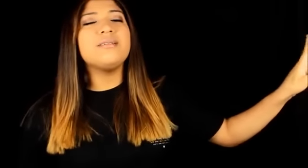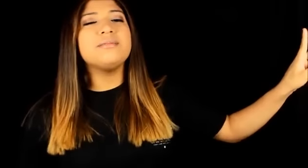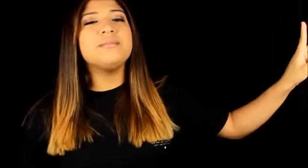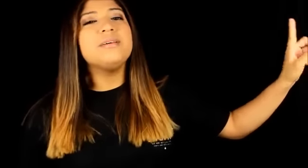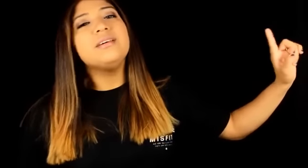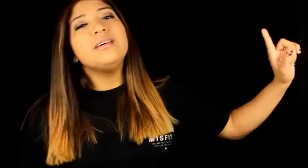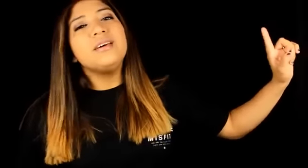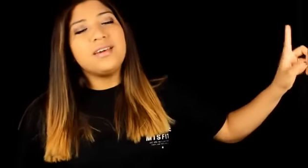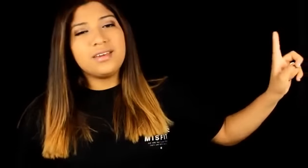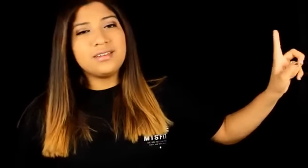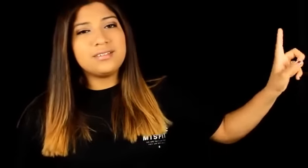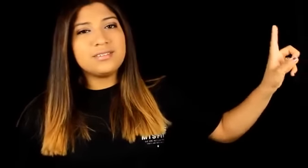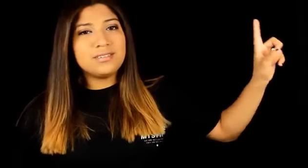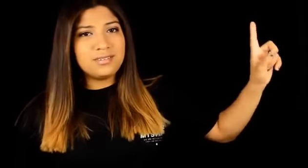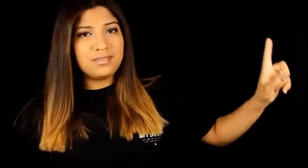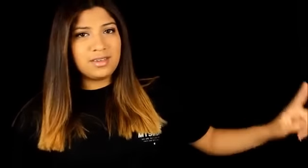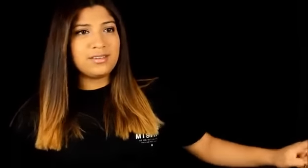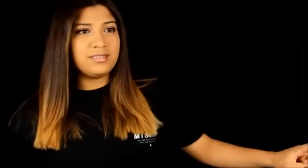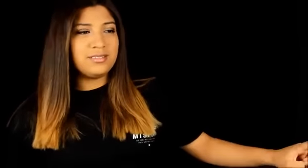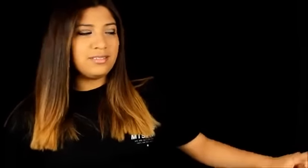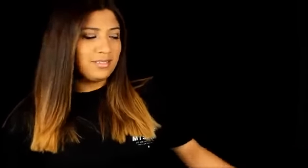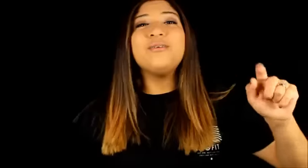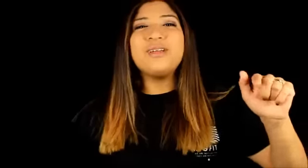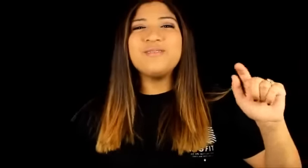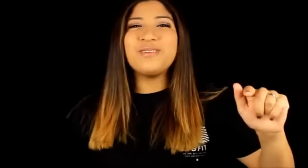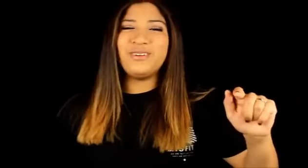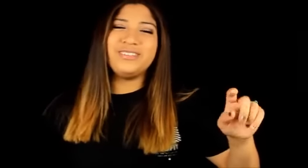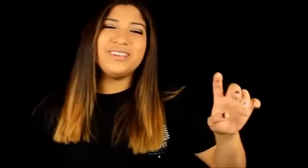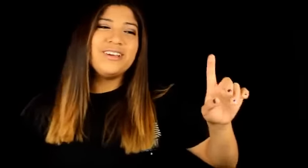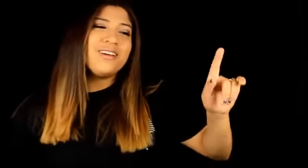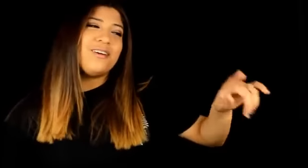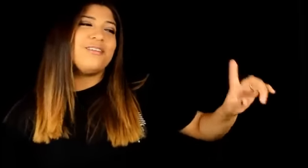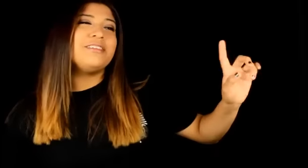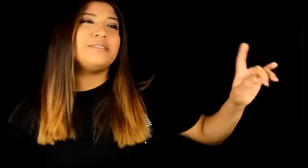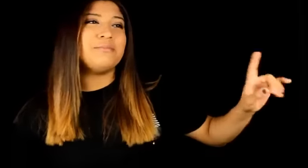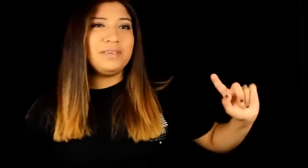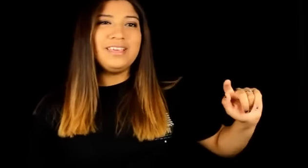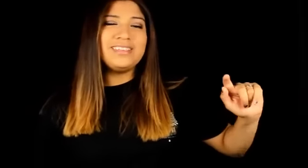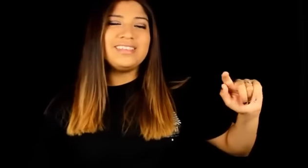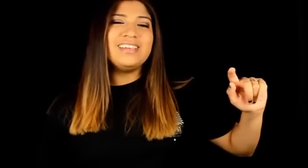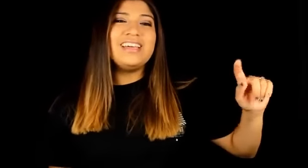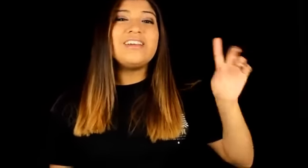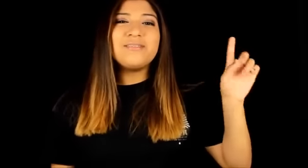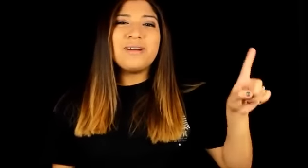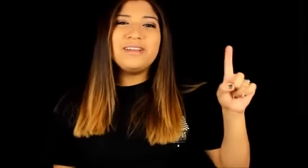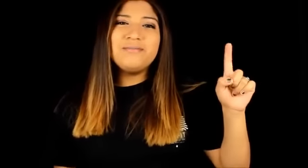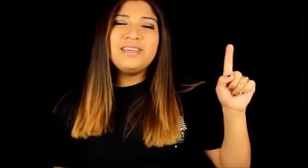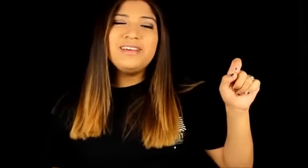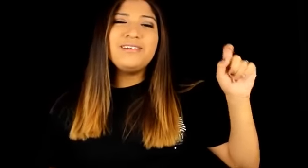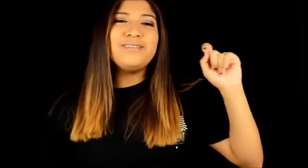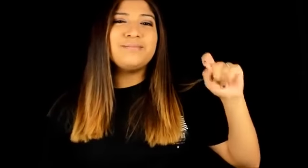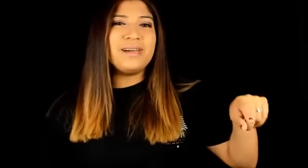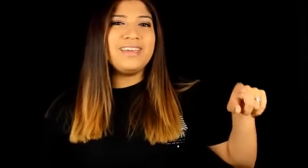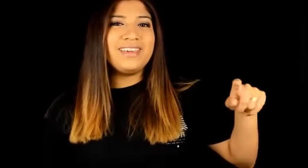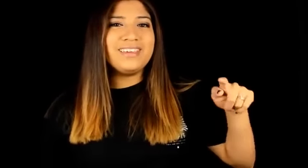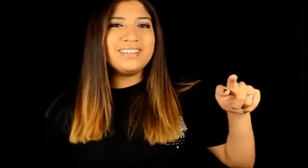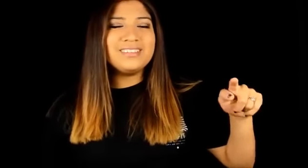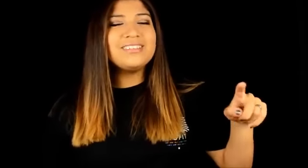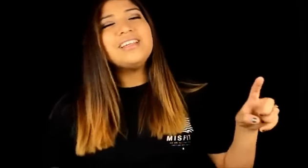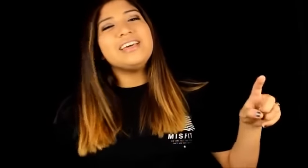album and yes so when I first heard this beat it reminded me of Spy Kids like